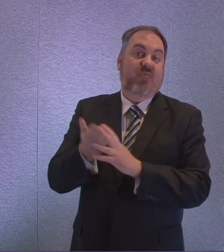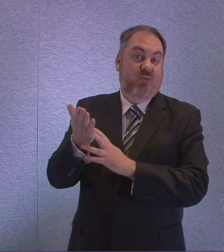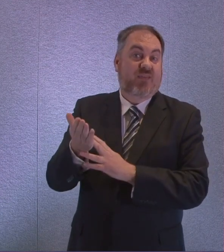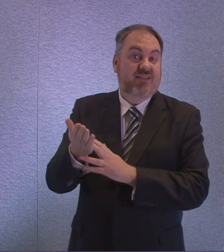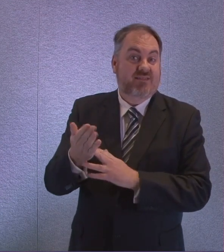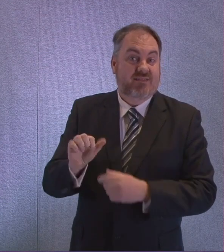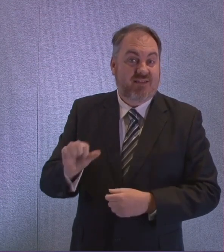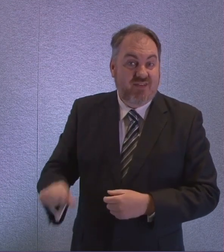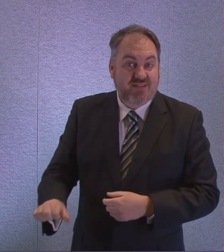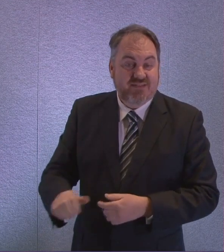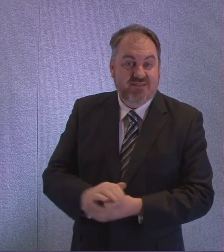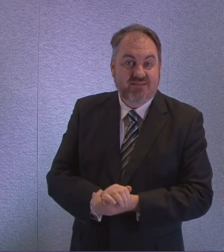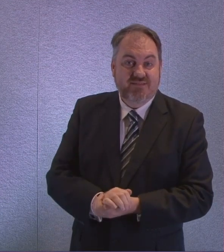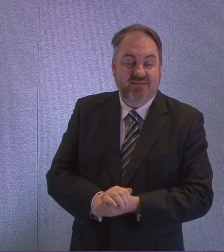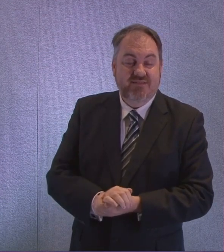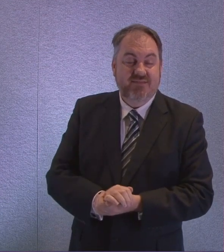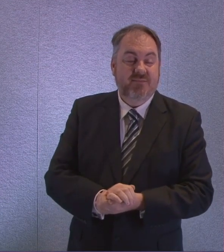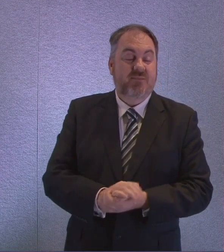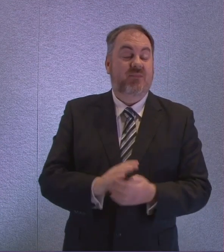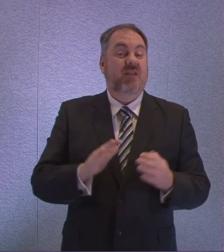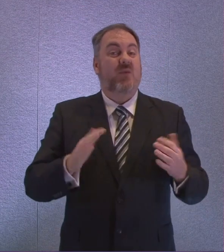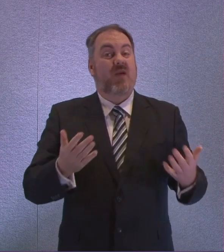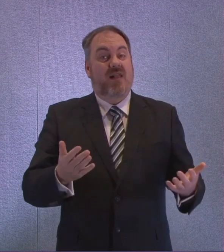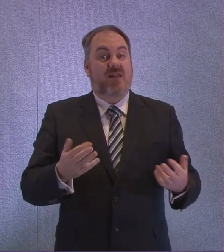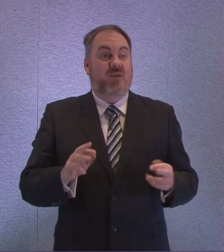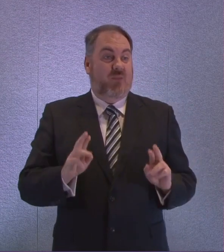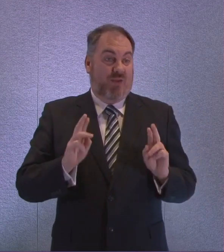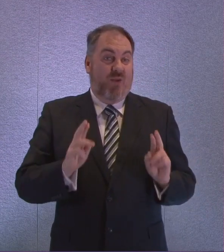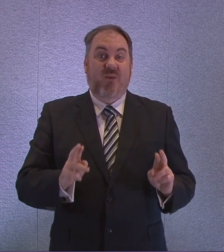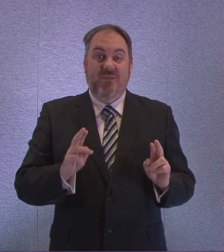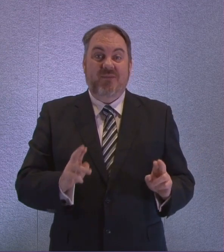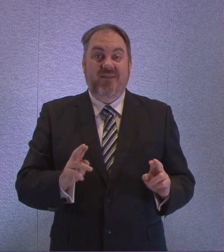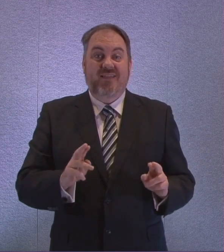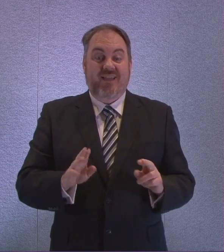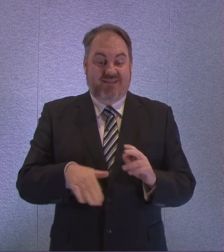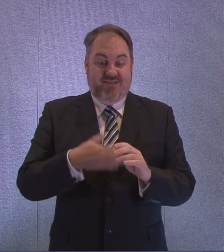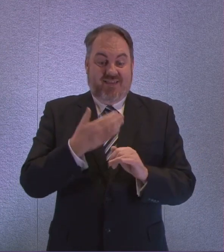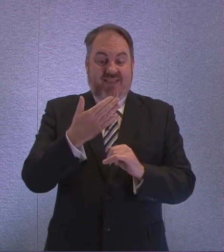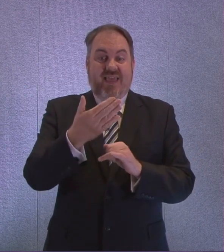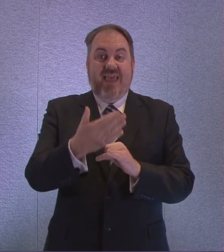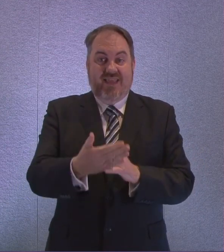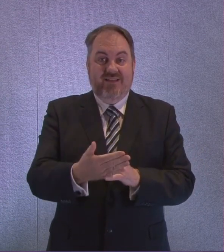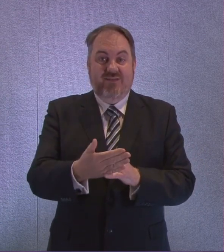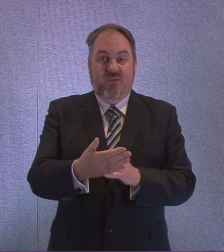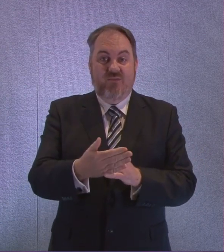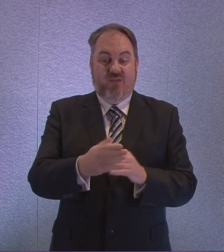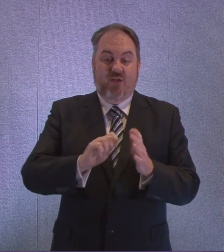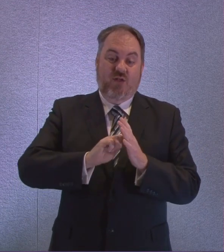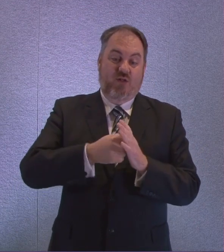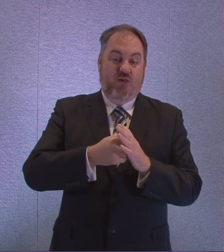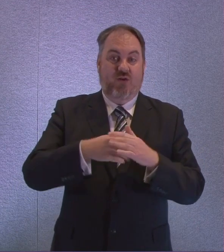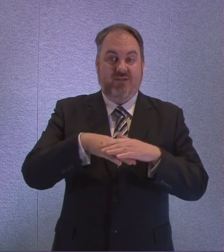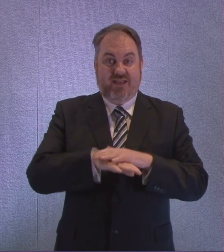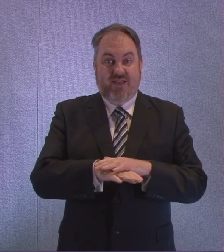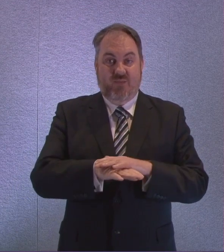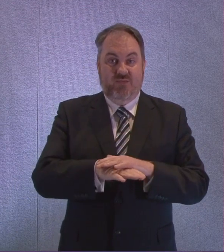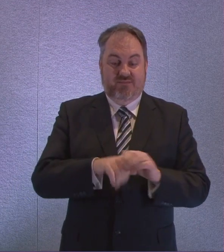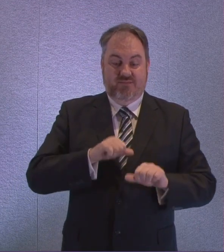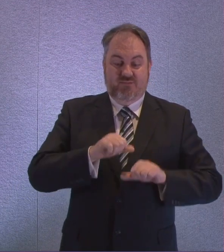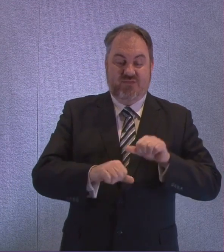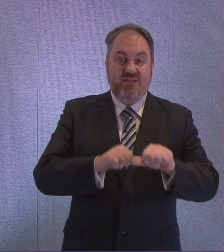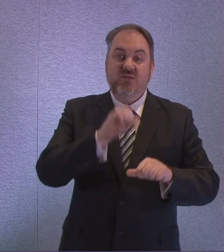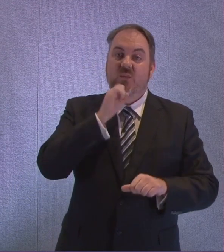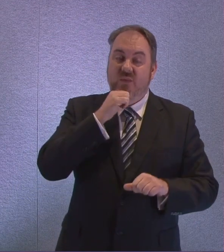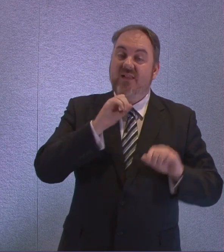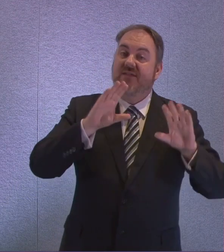minister. I certainly hope the UK will be able to come out of these lockdown measures in an orderly way that protects health and is mindful of the other